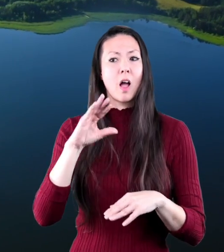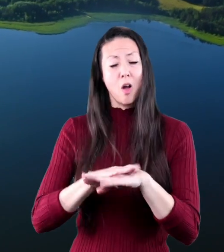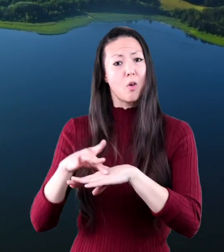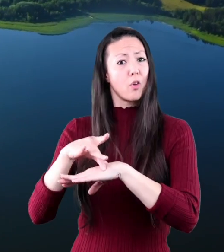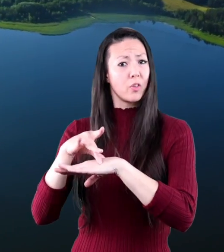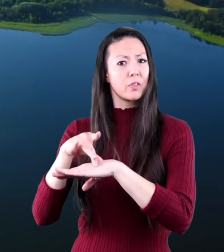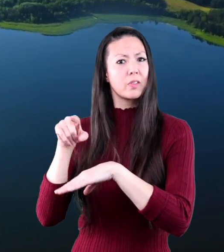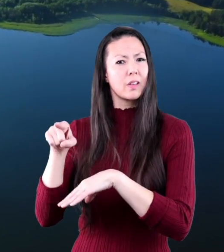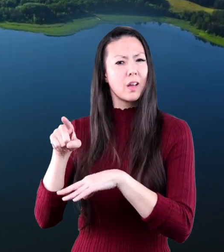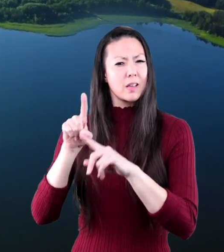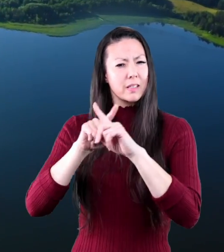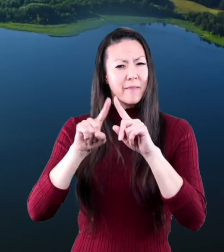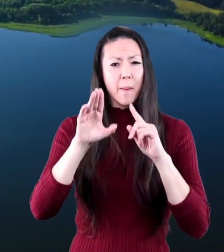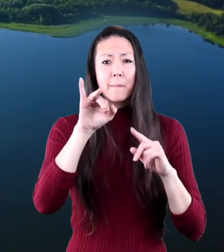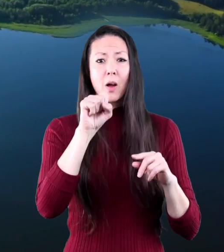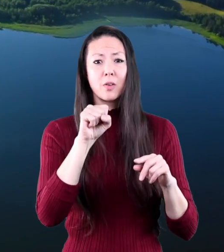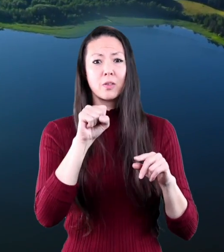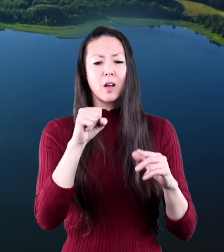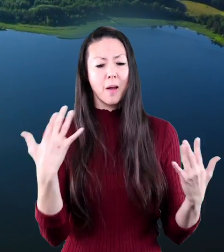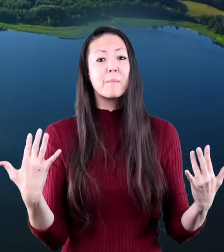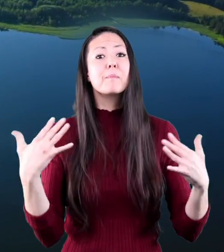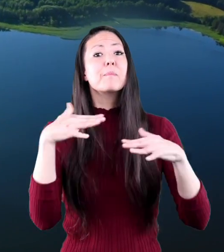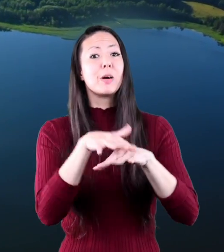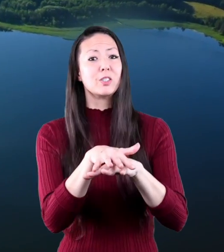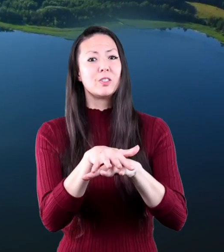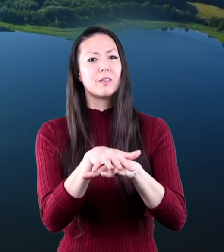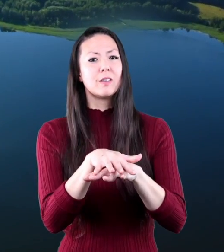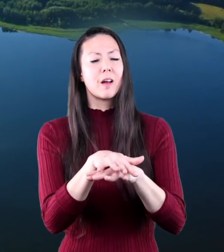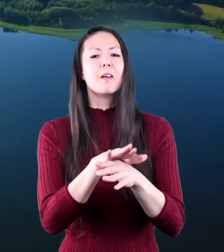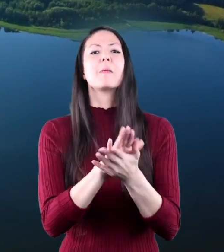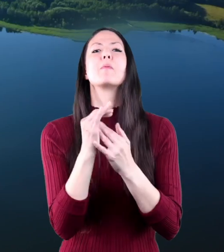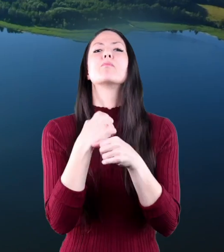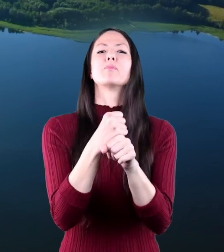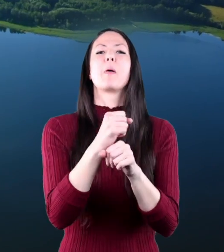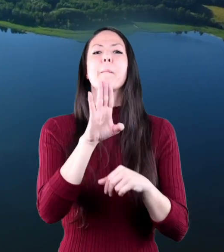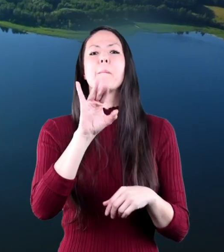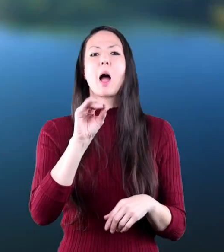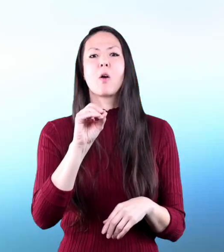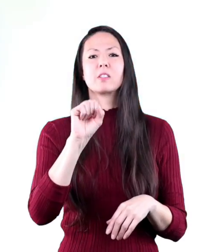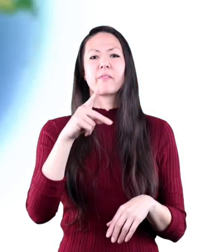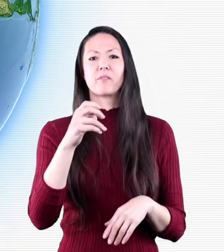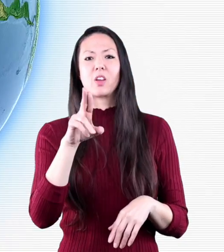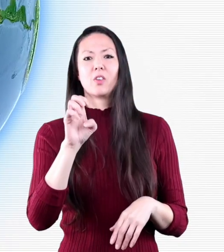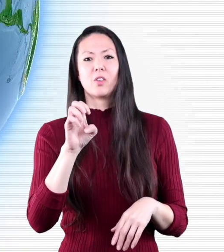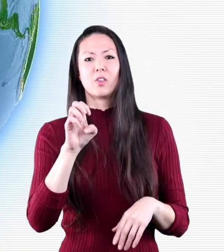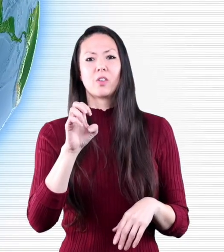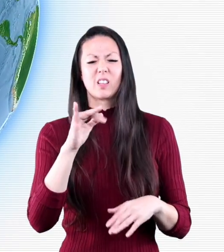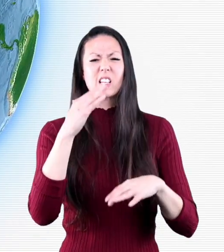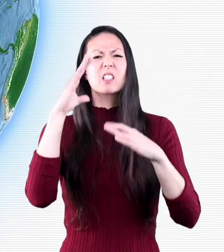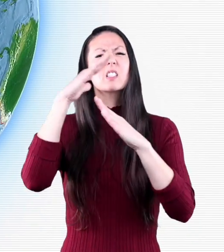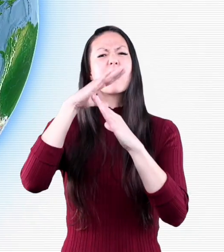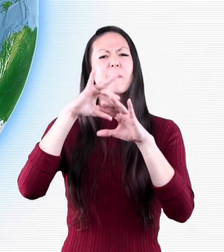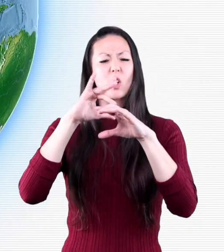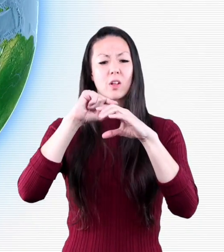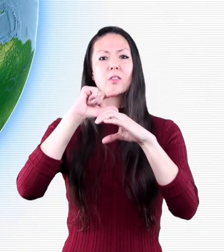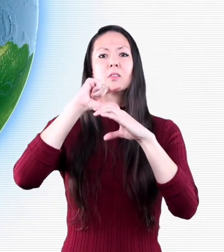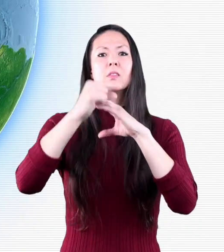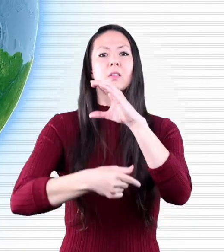the different biomes merge together to create our biosphere biosphere biosphere is the top crust which